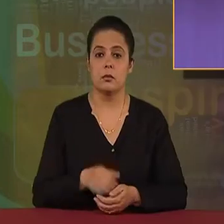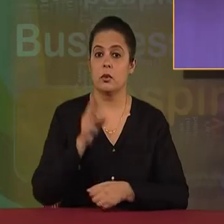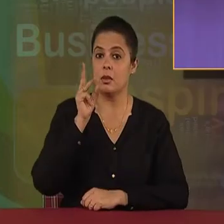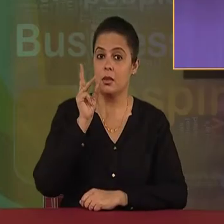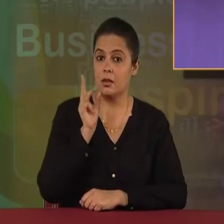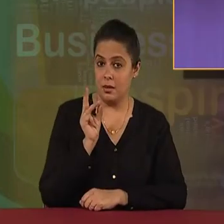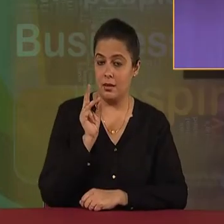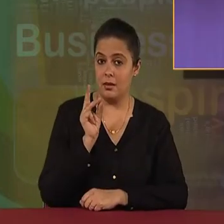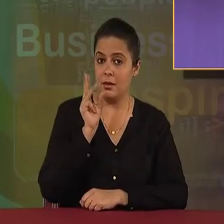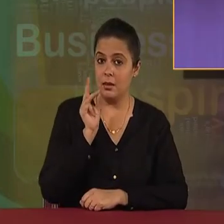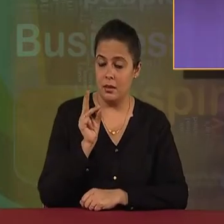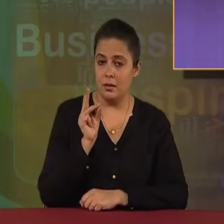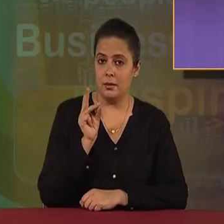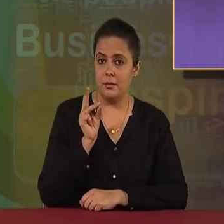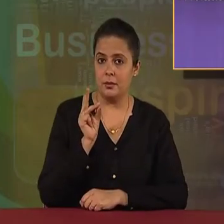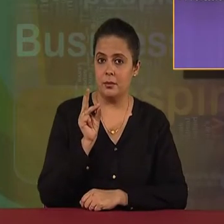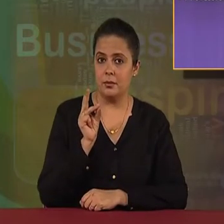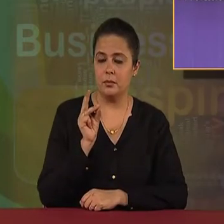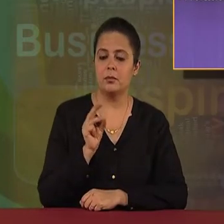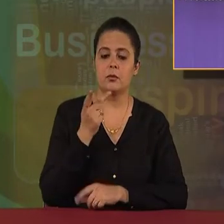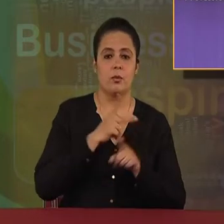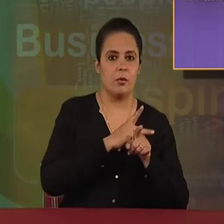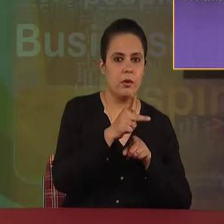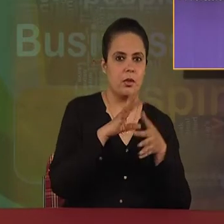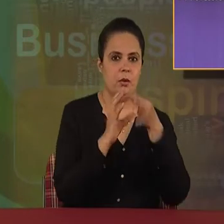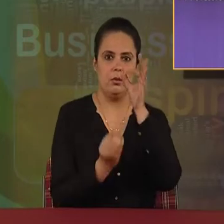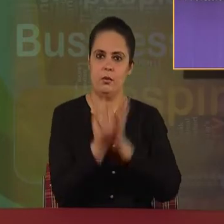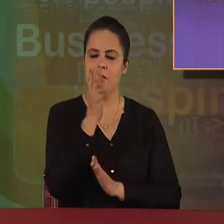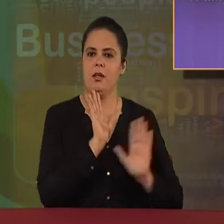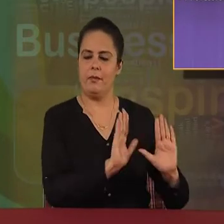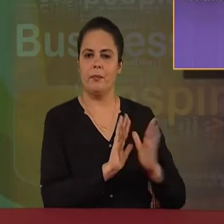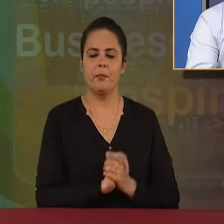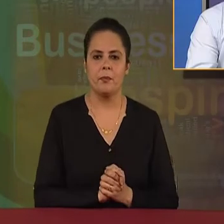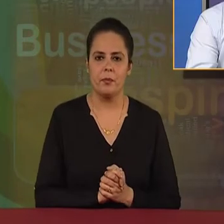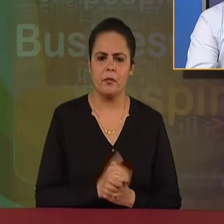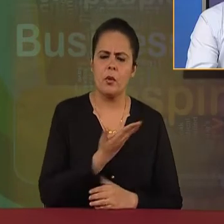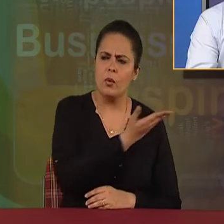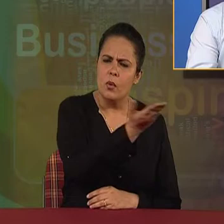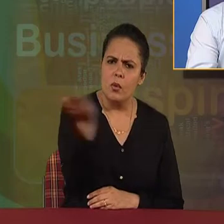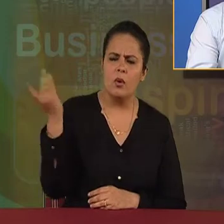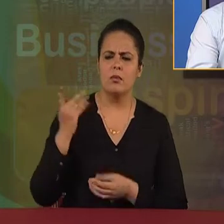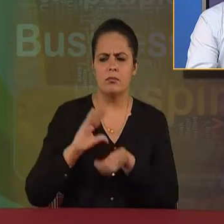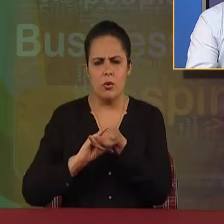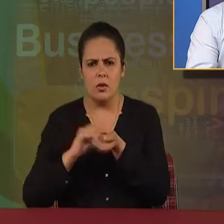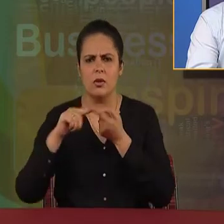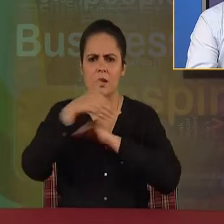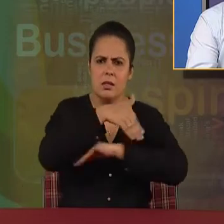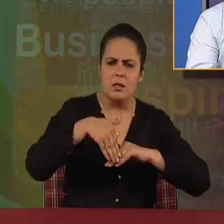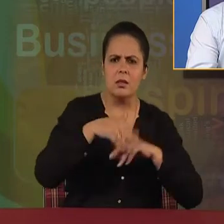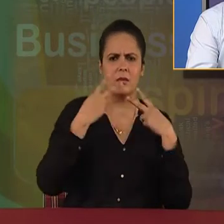Now, the third feature of profession is professional association. All professionals are